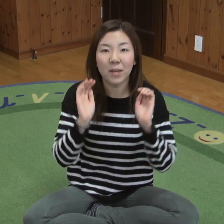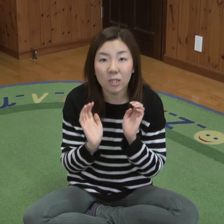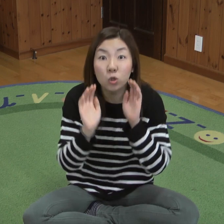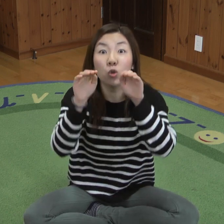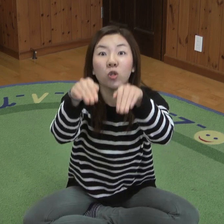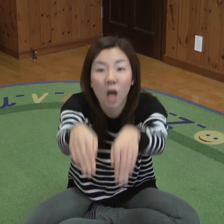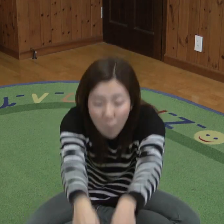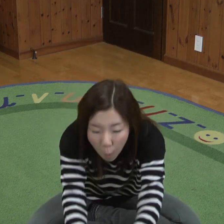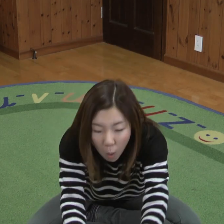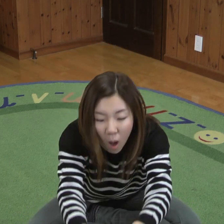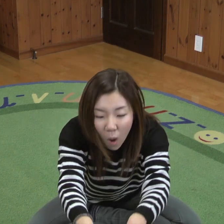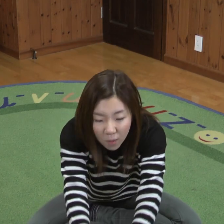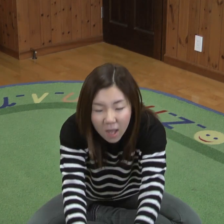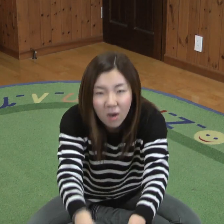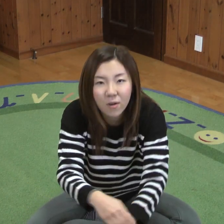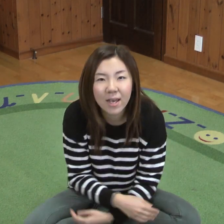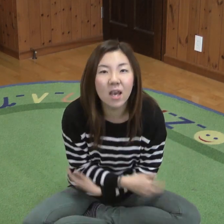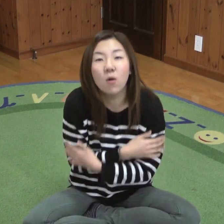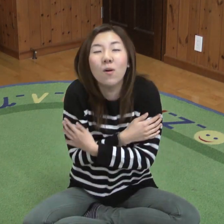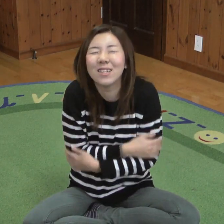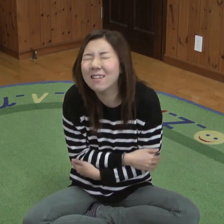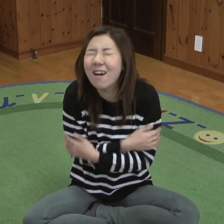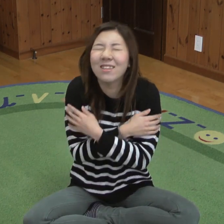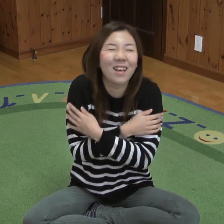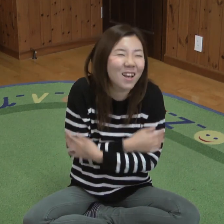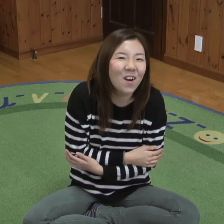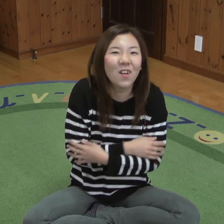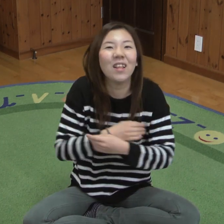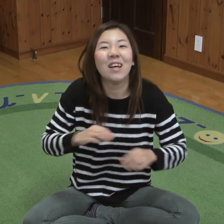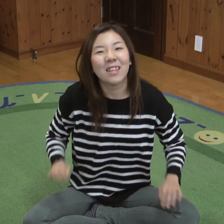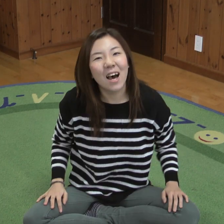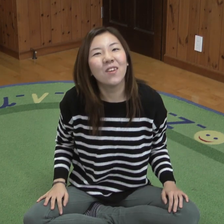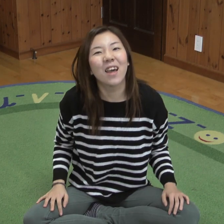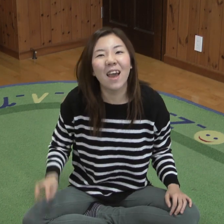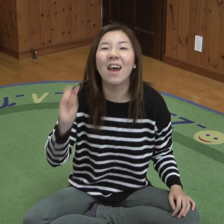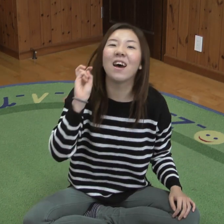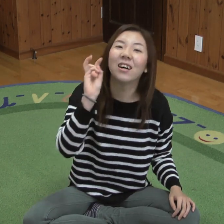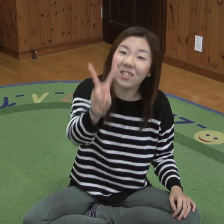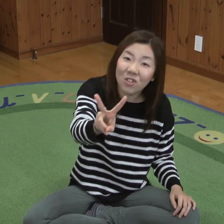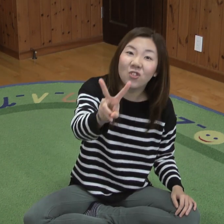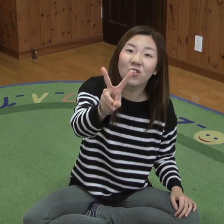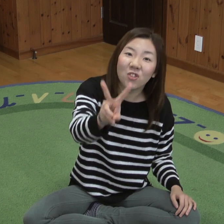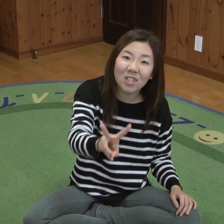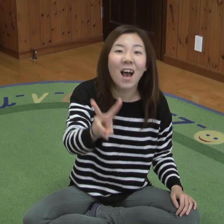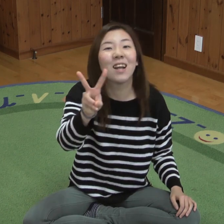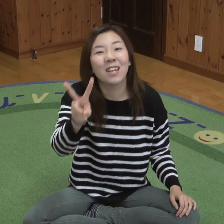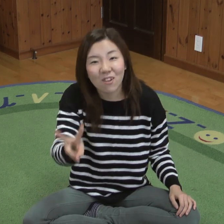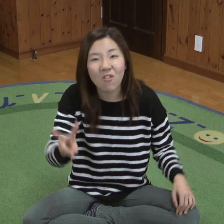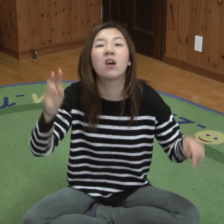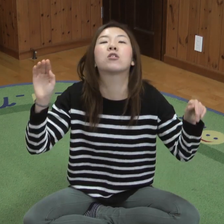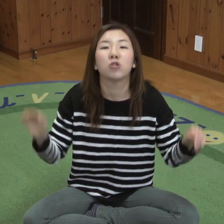into the pool where it was nice and cool. Now there are two tiny frogs.